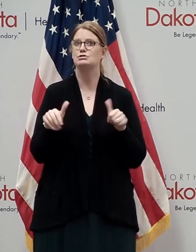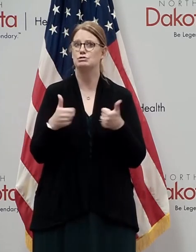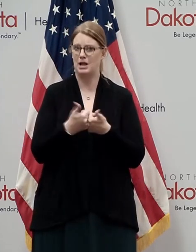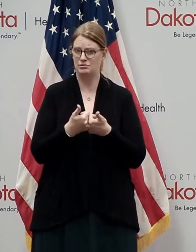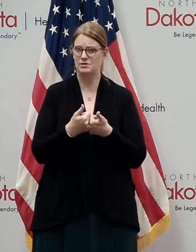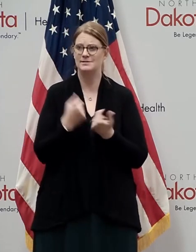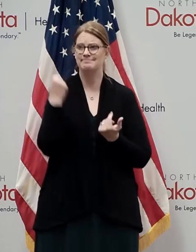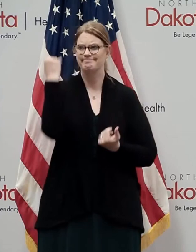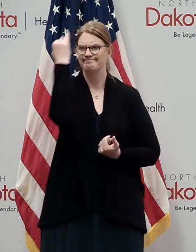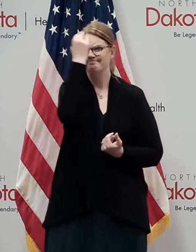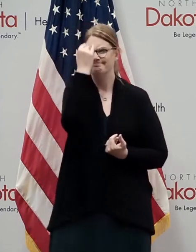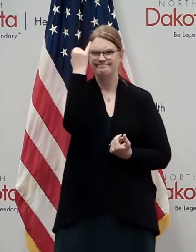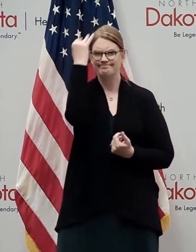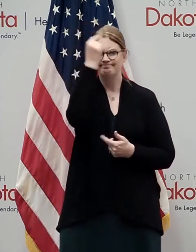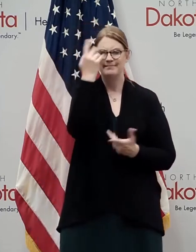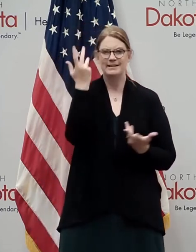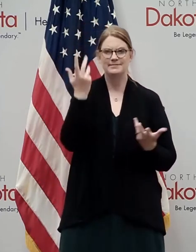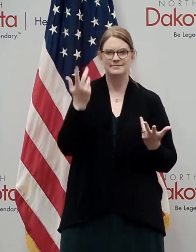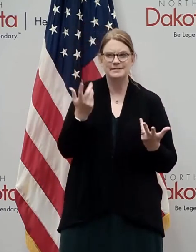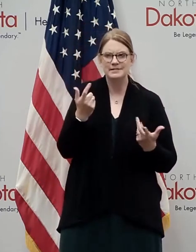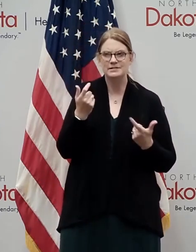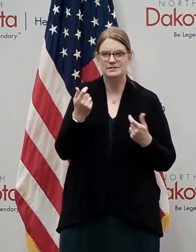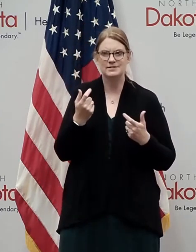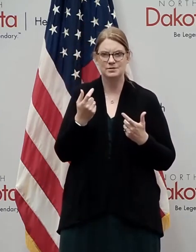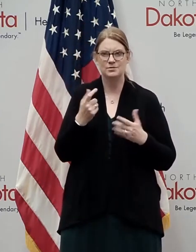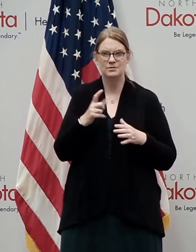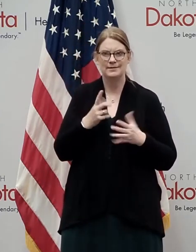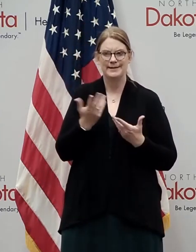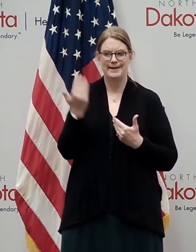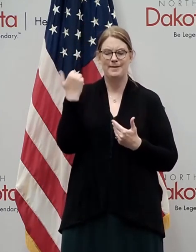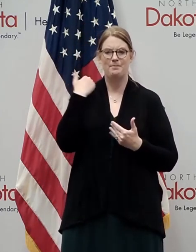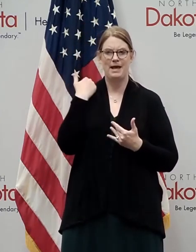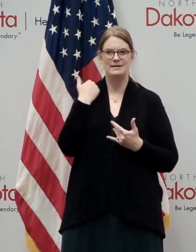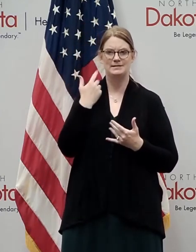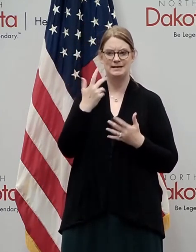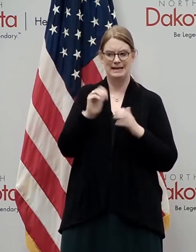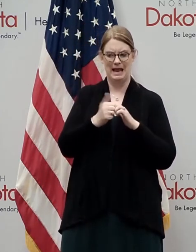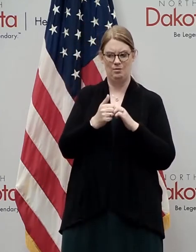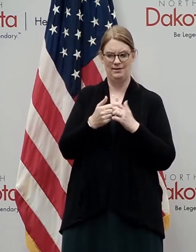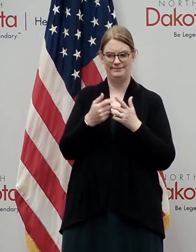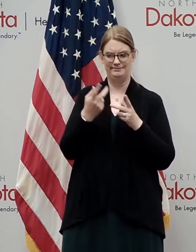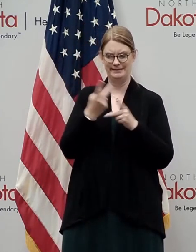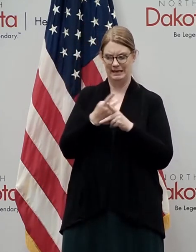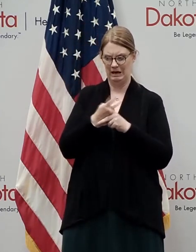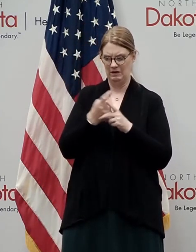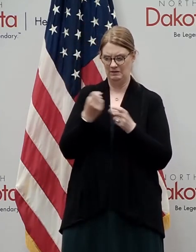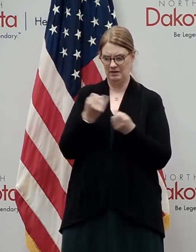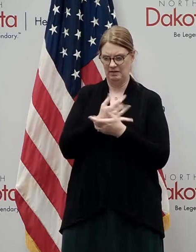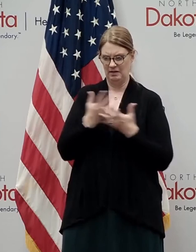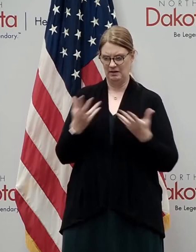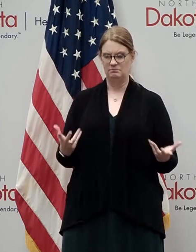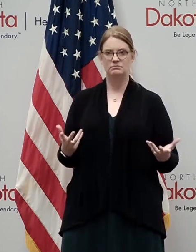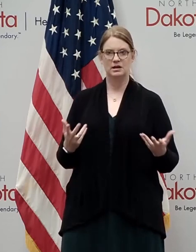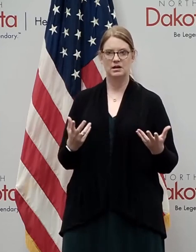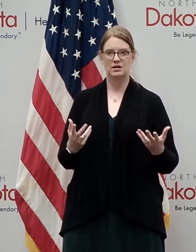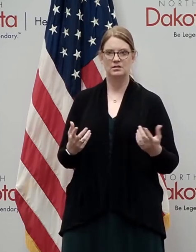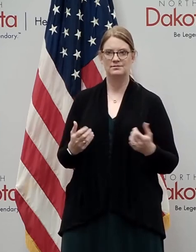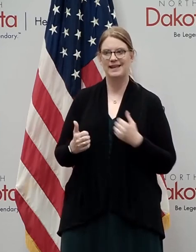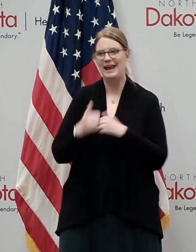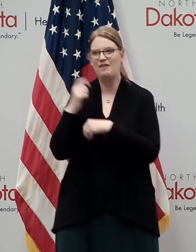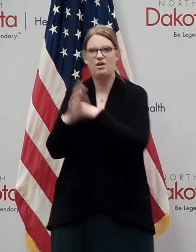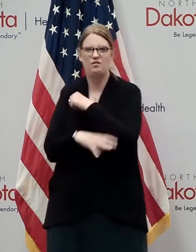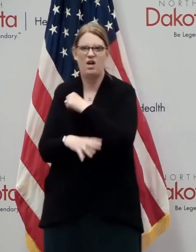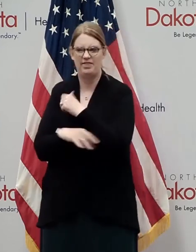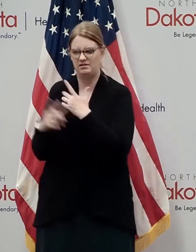some new efforts to what we've had to do in the past when we think about the normal kind of big effort of getting back to school every fall.